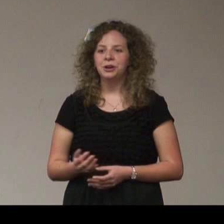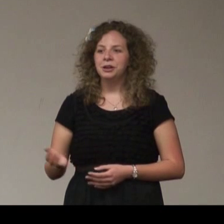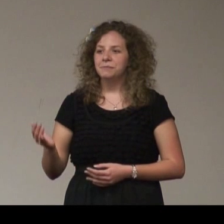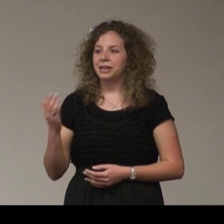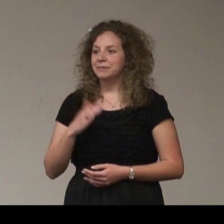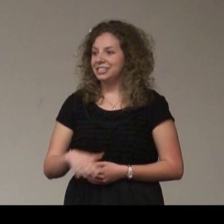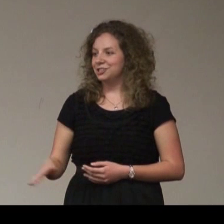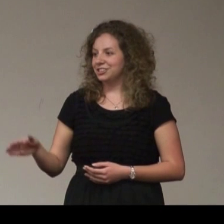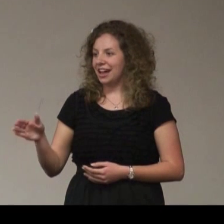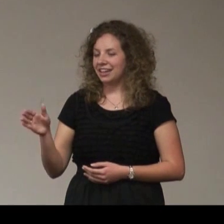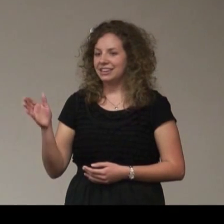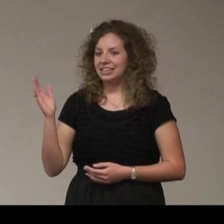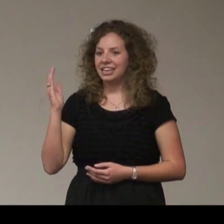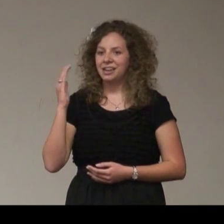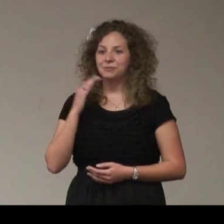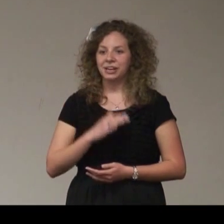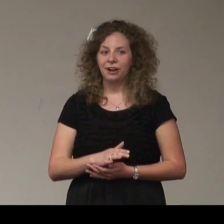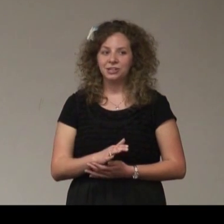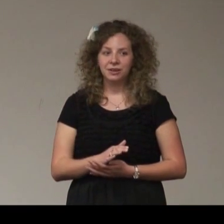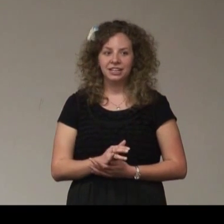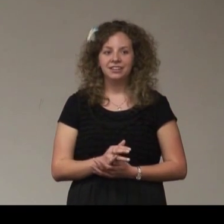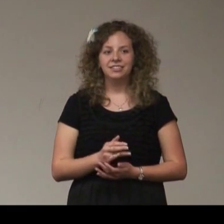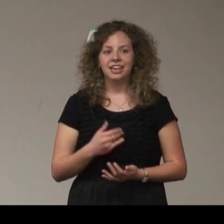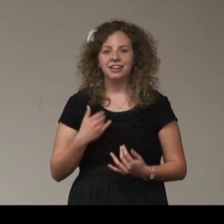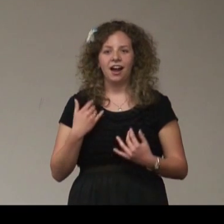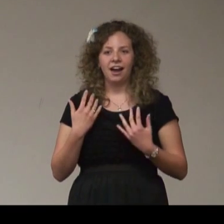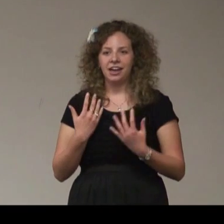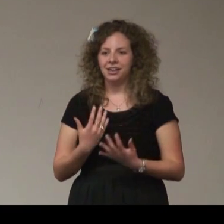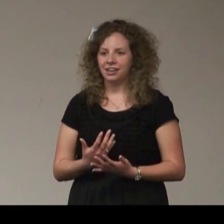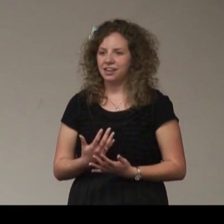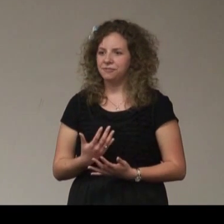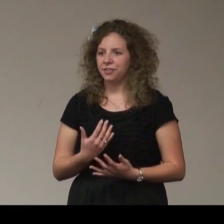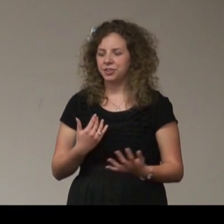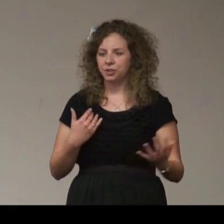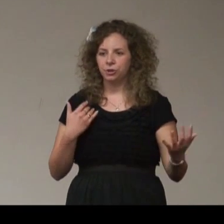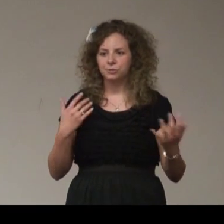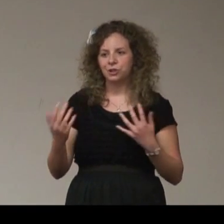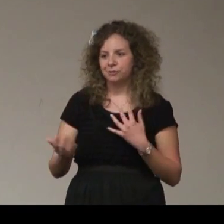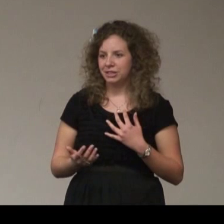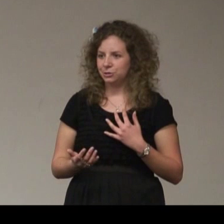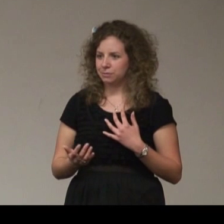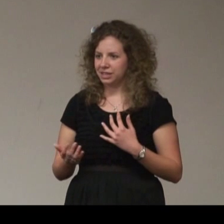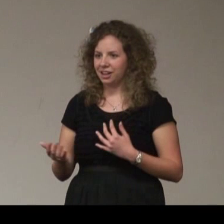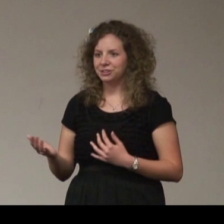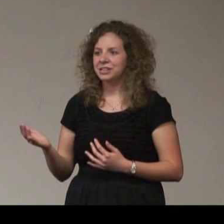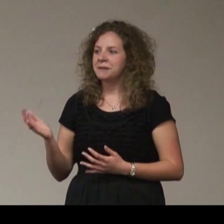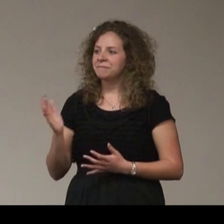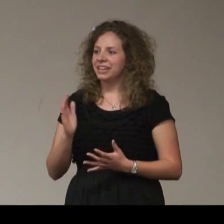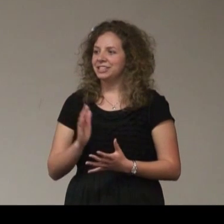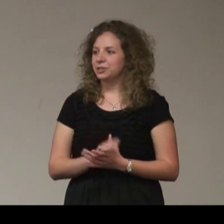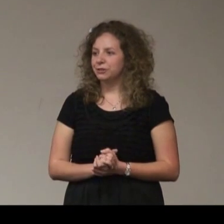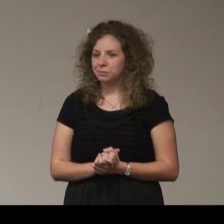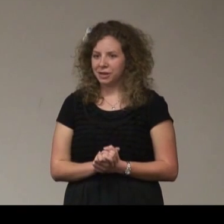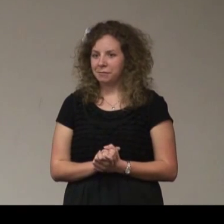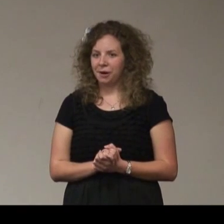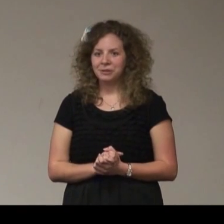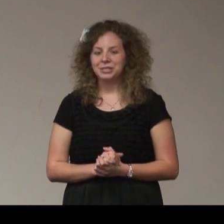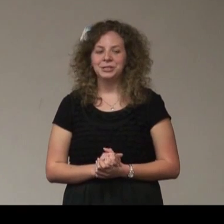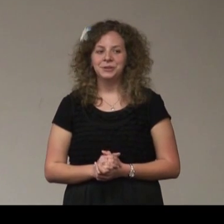become a teacher and that kind of thing. And when I graduated, then I kind of felt that the Lord was calling me to do something else. And so I was praying about what to do.